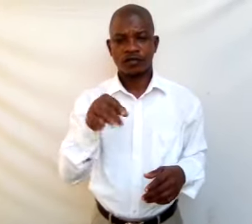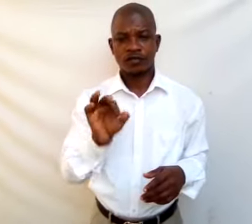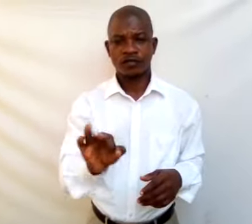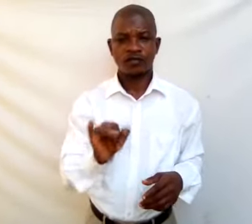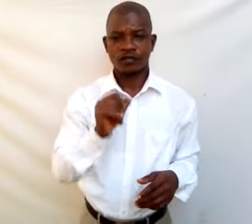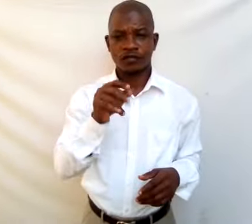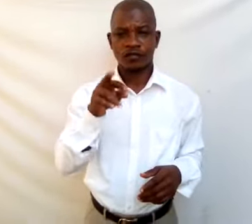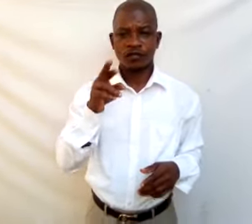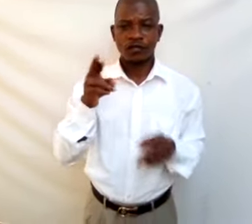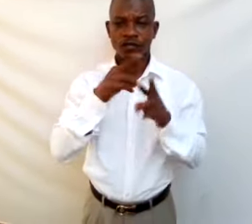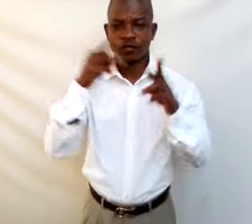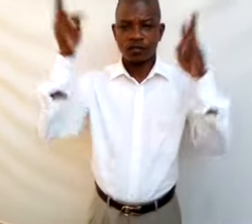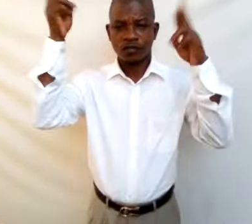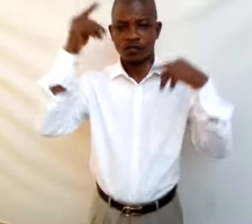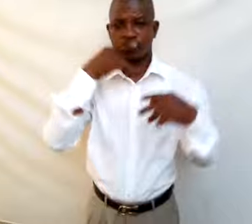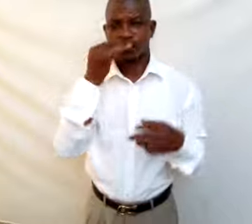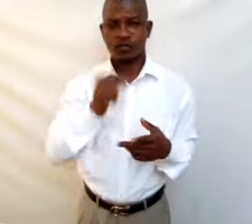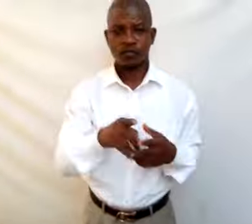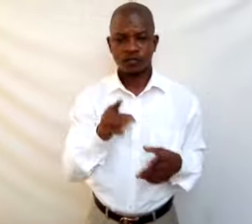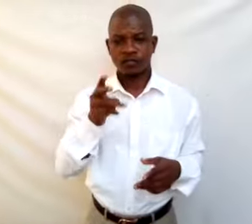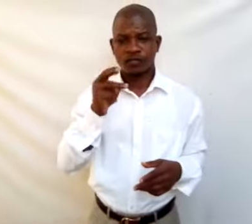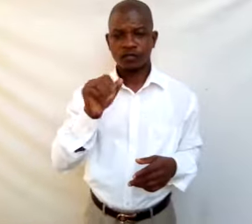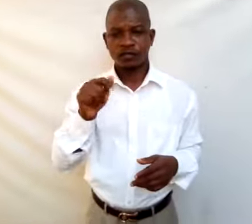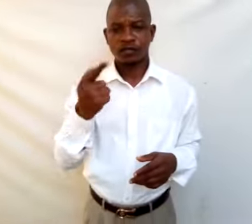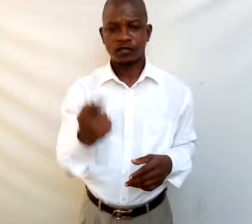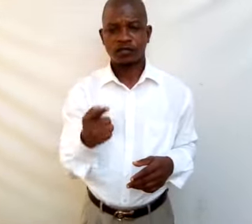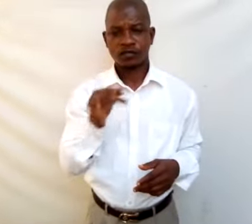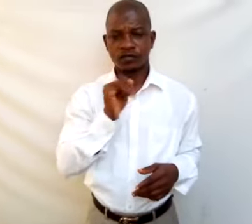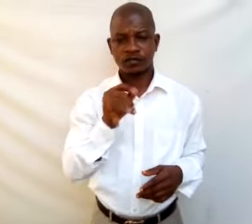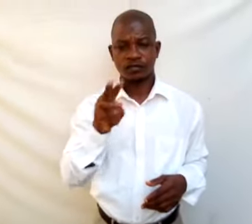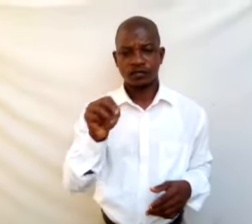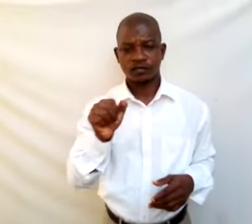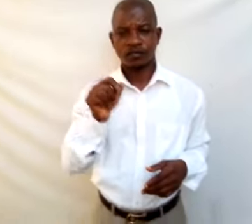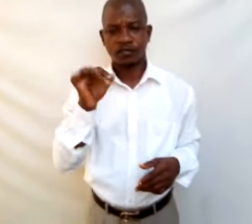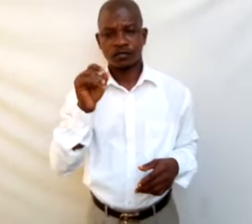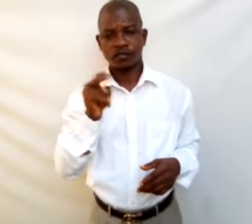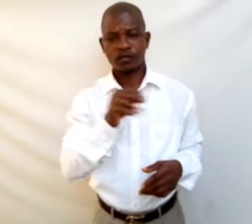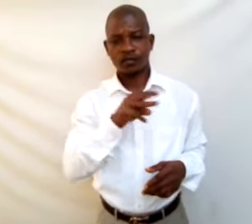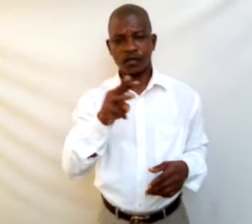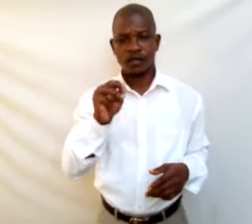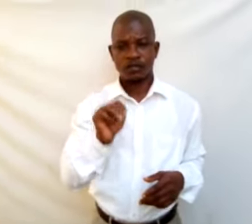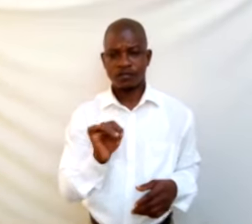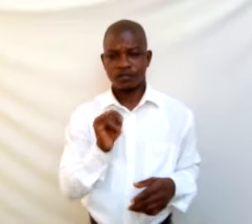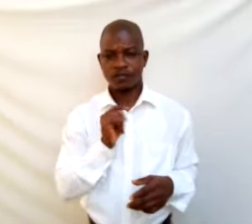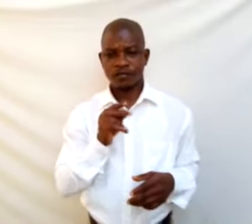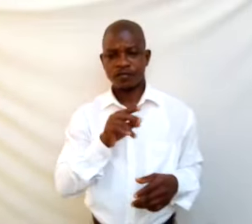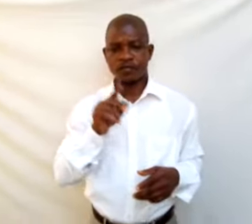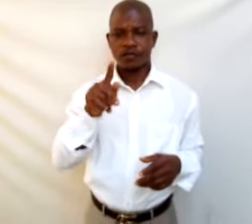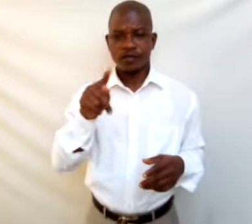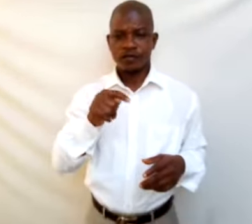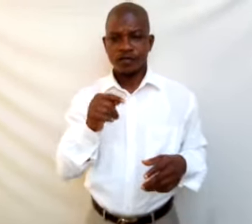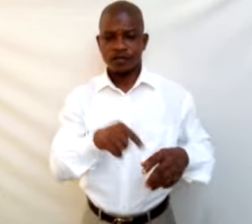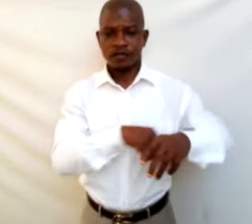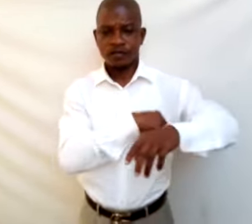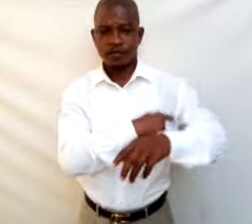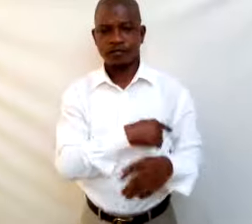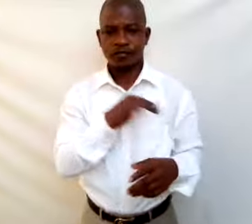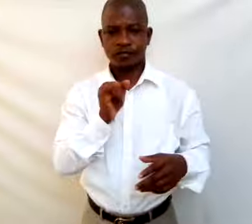gauge. Specimen G is a maximum and minimum thermometer. Specimen H